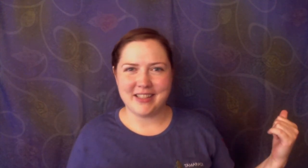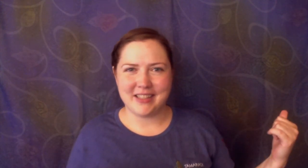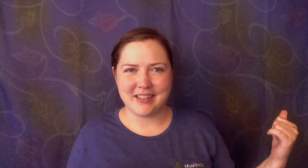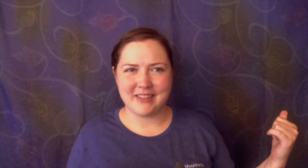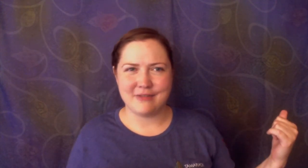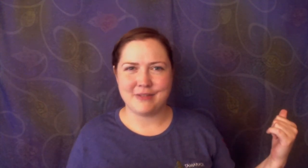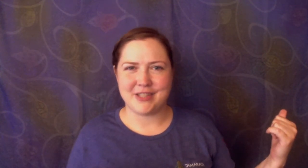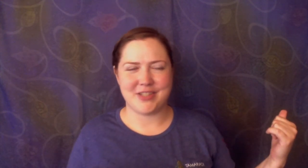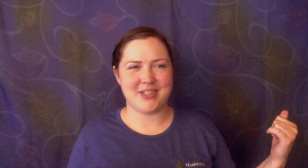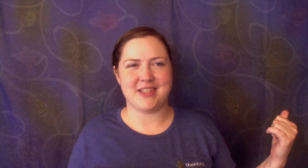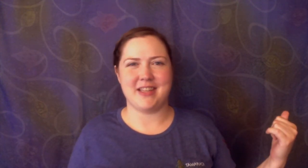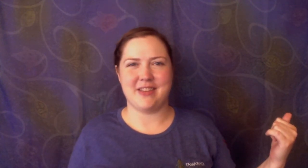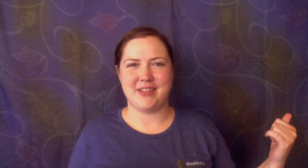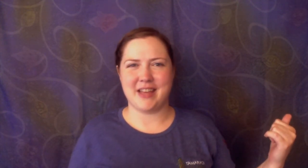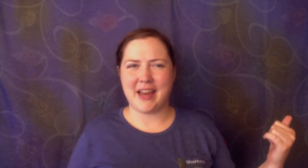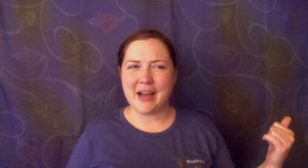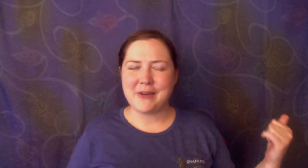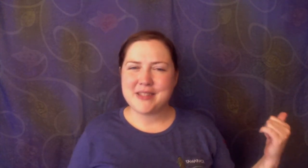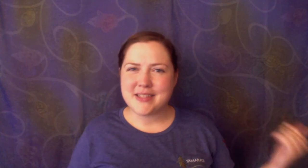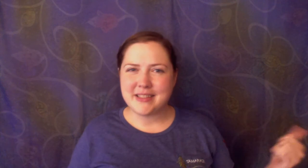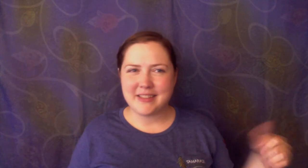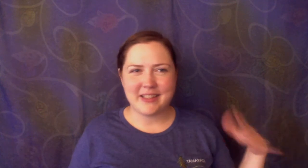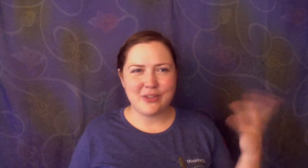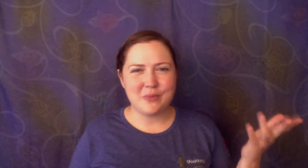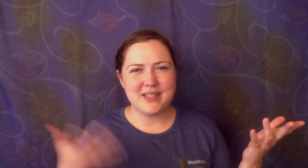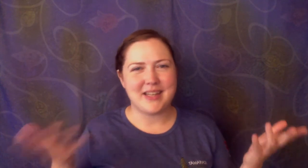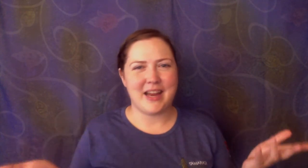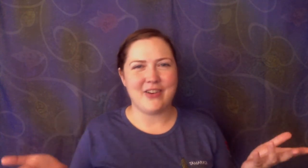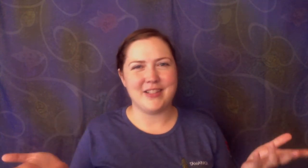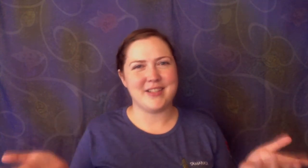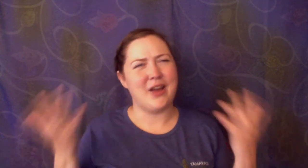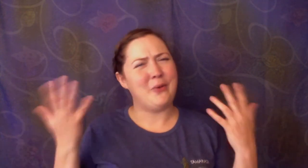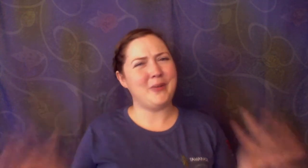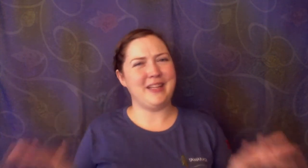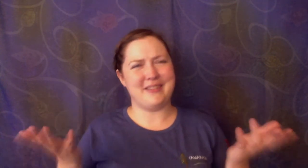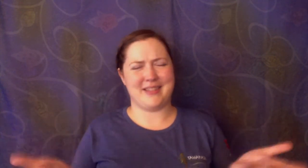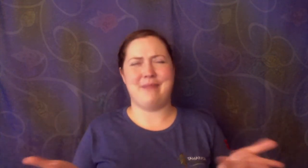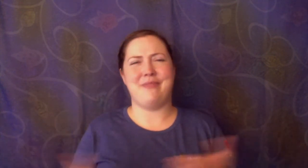fish just the other day. How silly that humans and herons would eat the same thing.